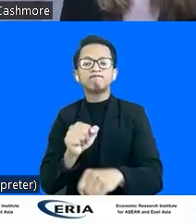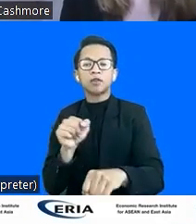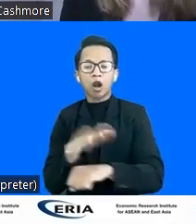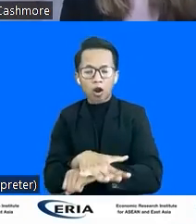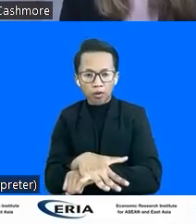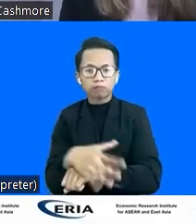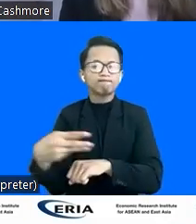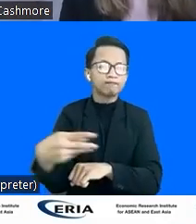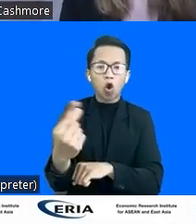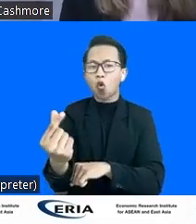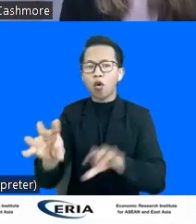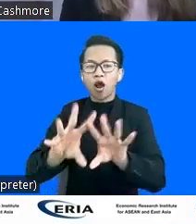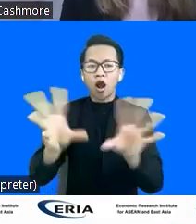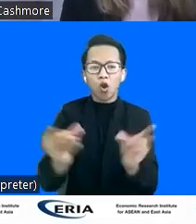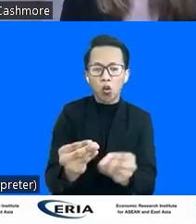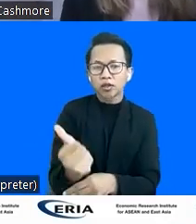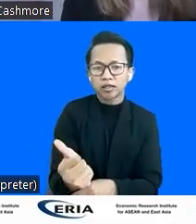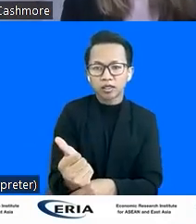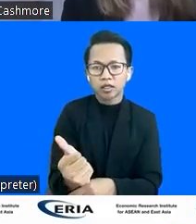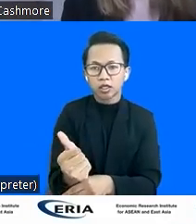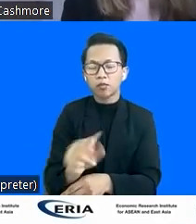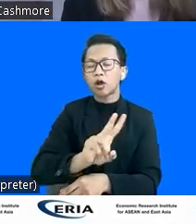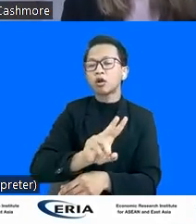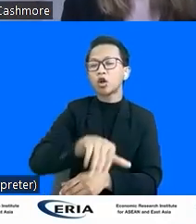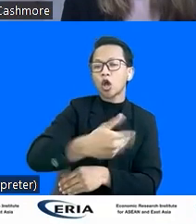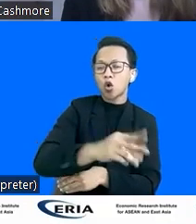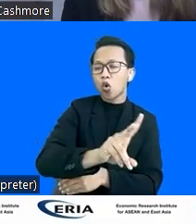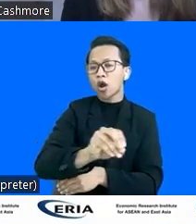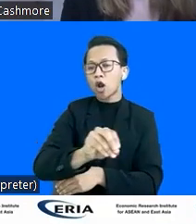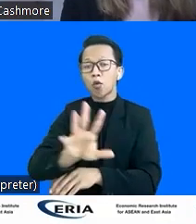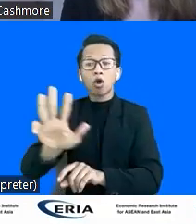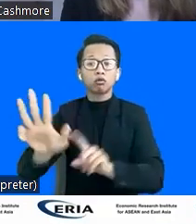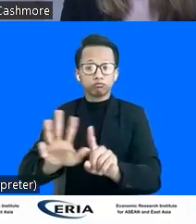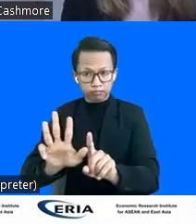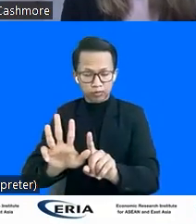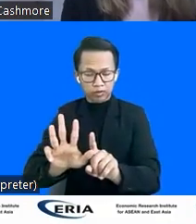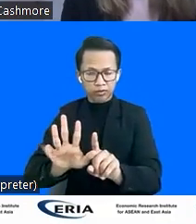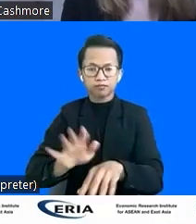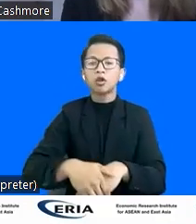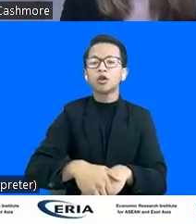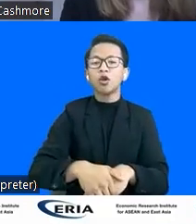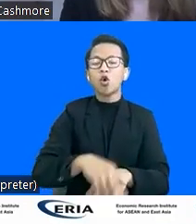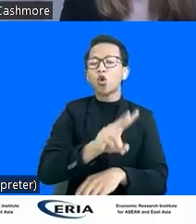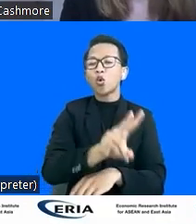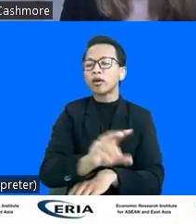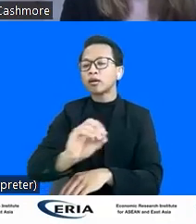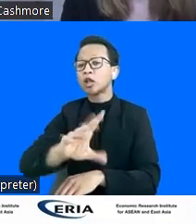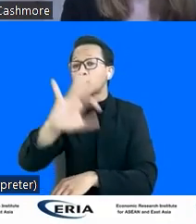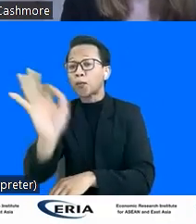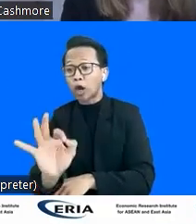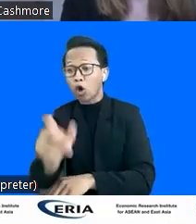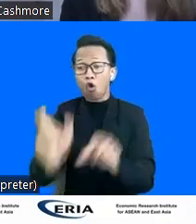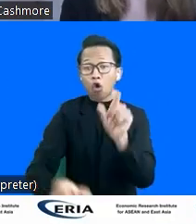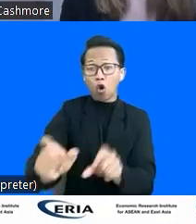So Bain estimated in 2019 that 70% of Southeast Asian adult population is either unbanked or